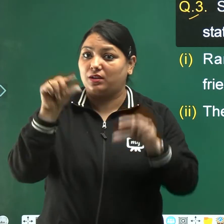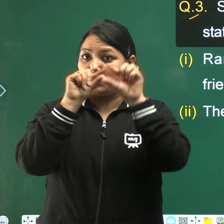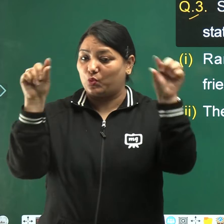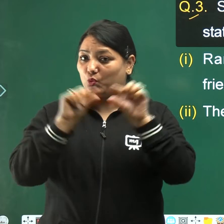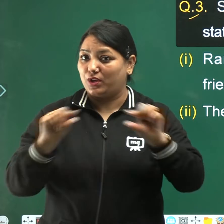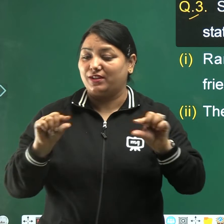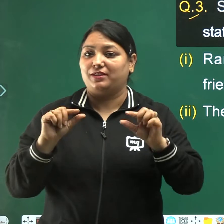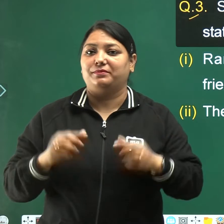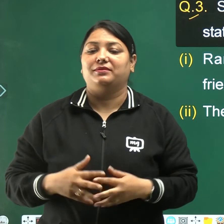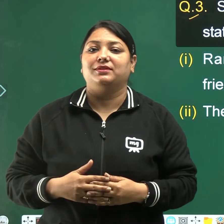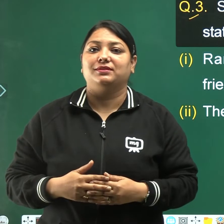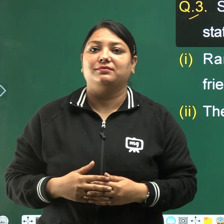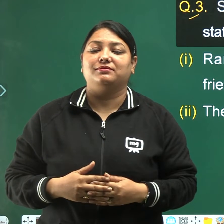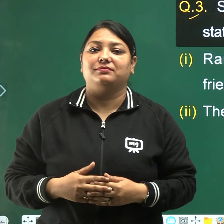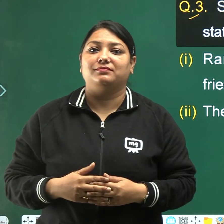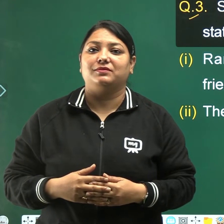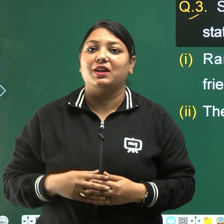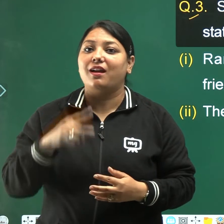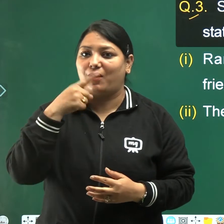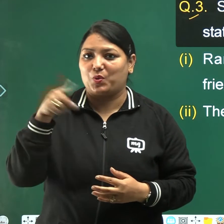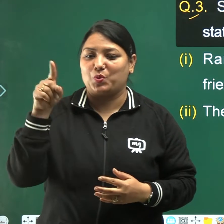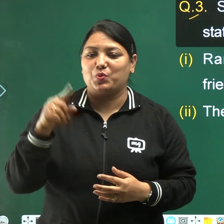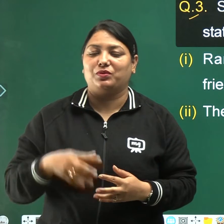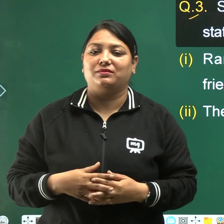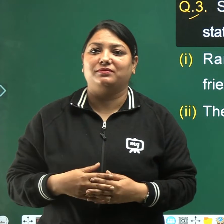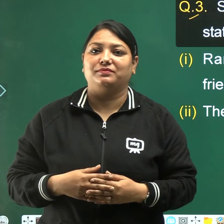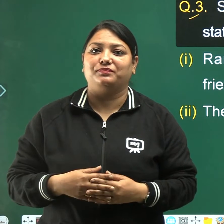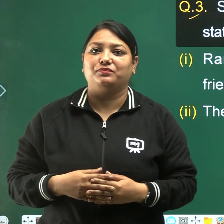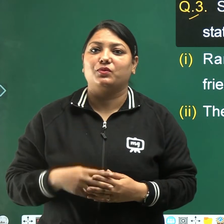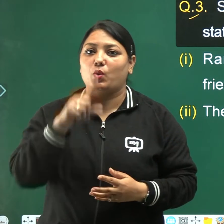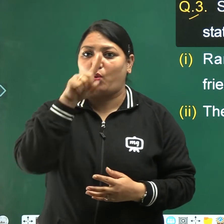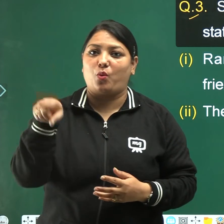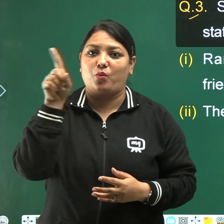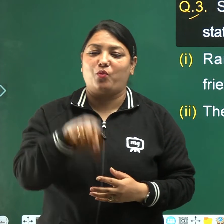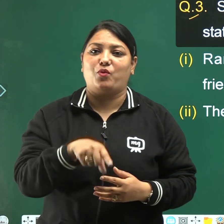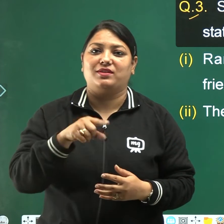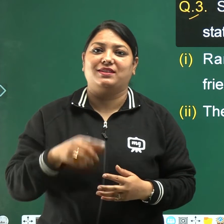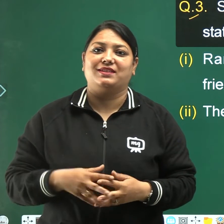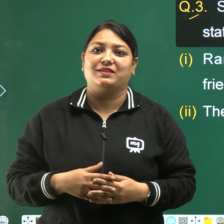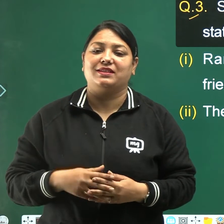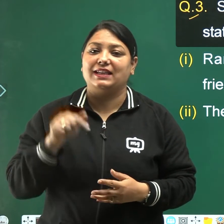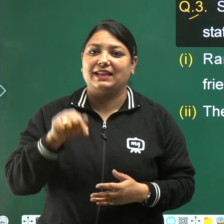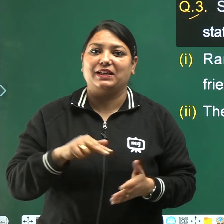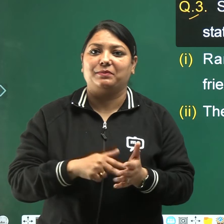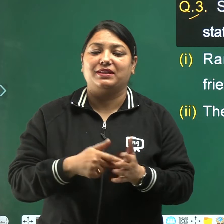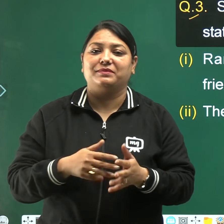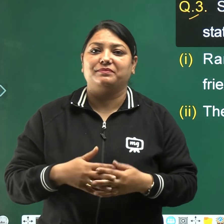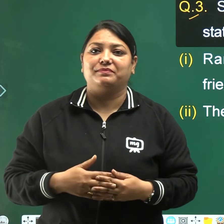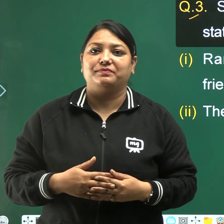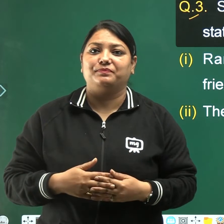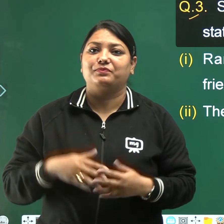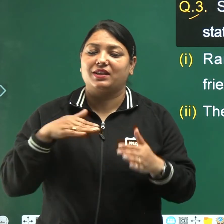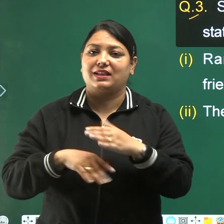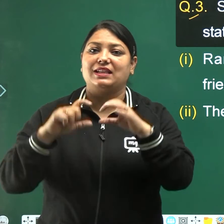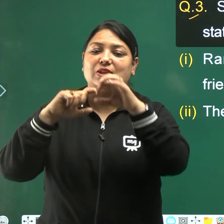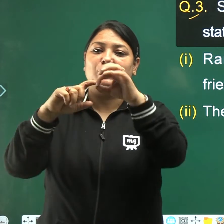are true or false? 3, it means, in